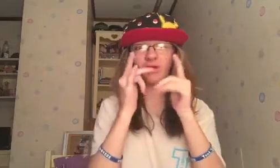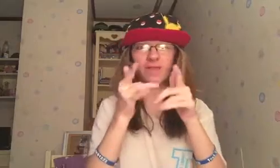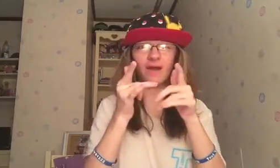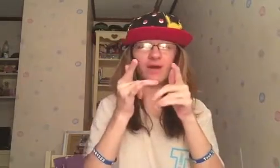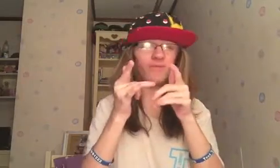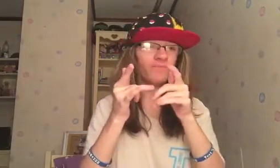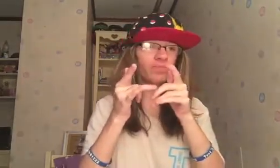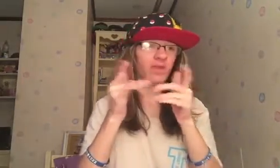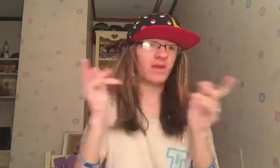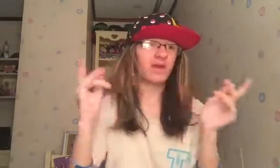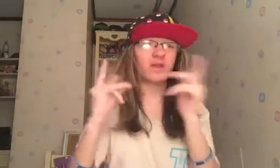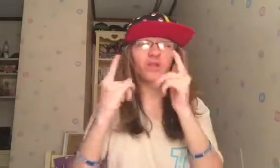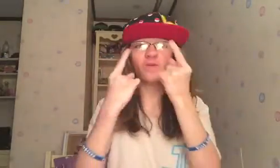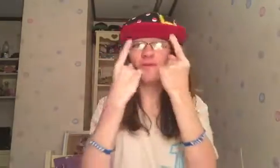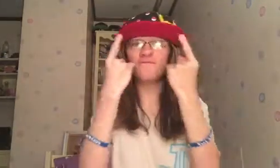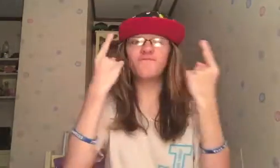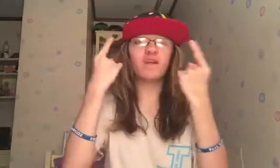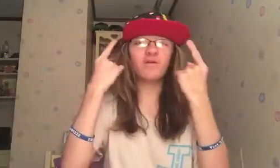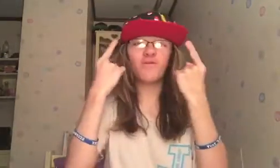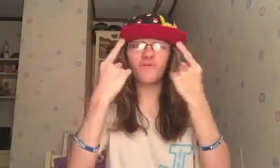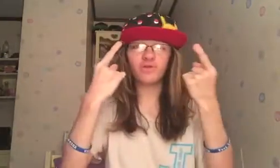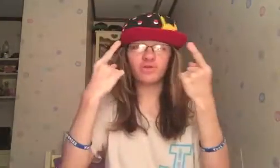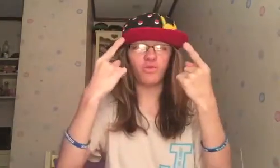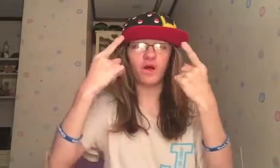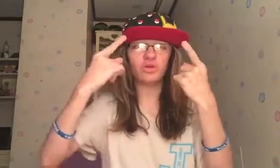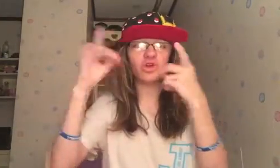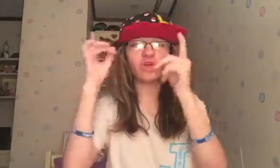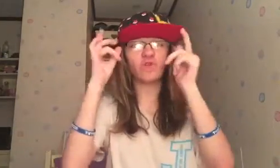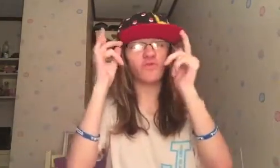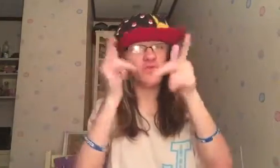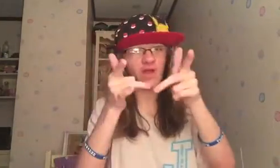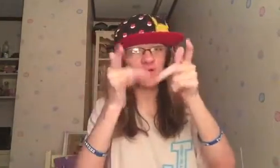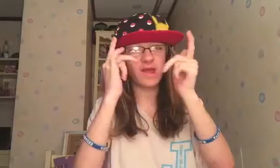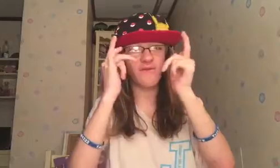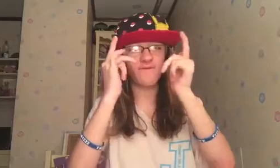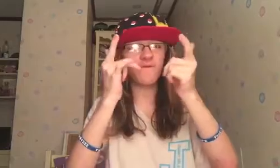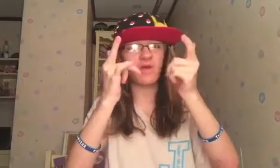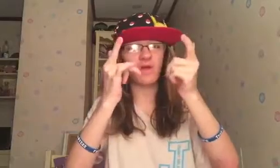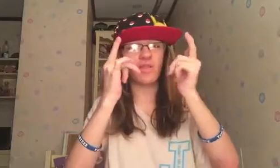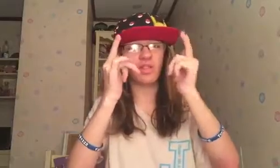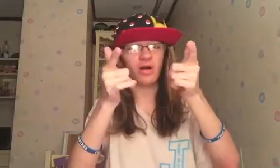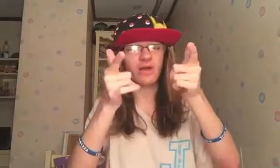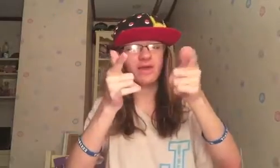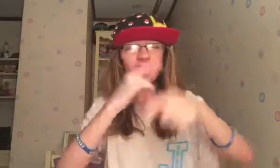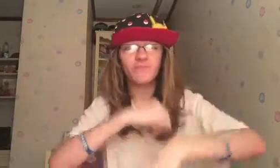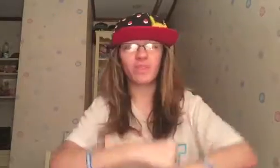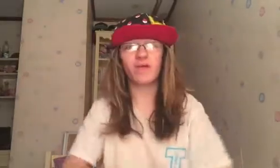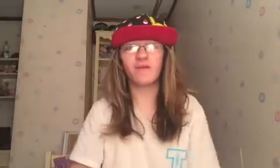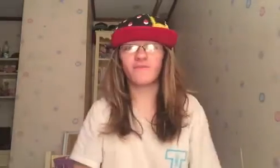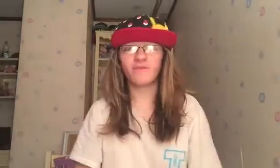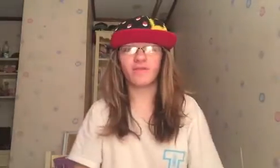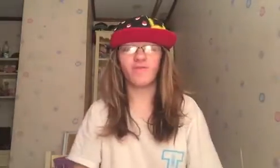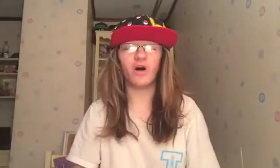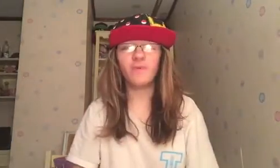right now, and you're the very first watcher, you're very, very lucky, first of all.